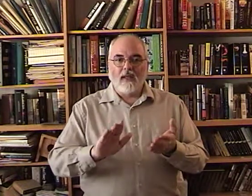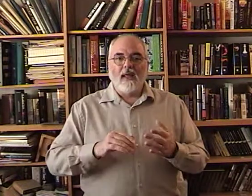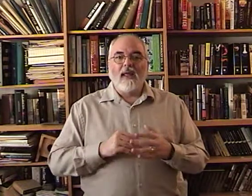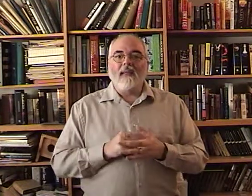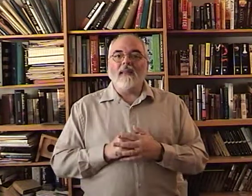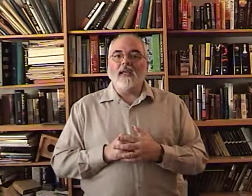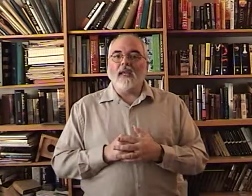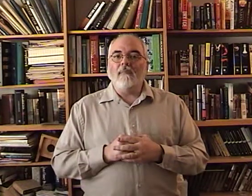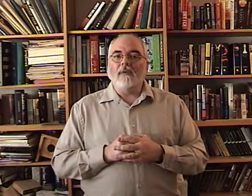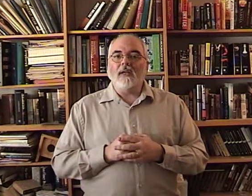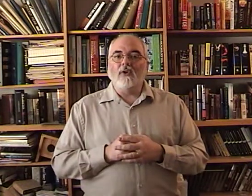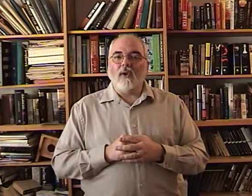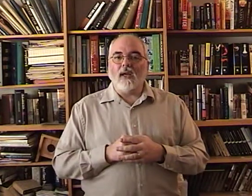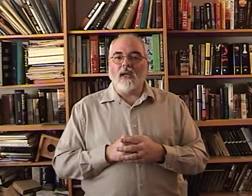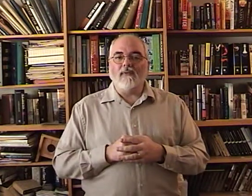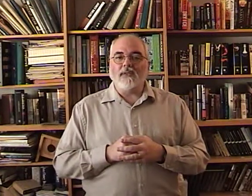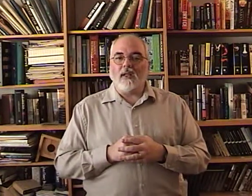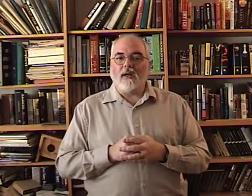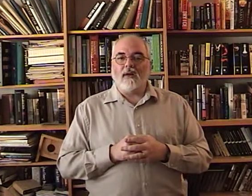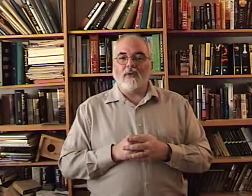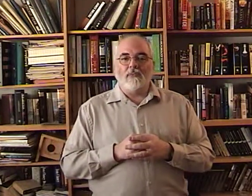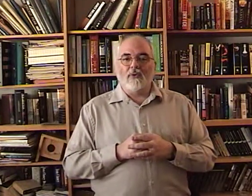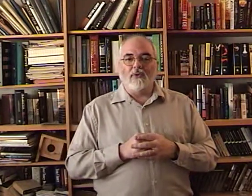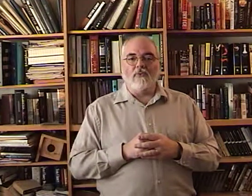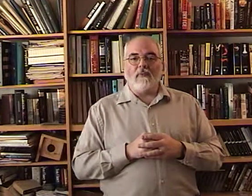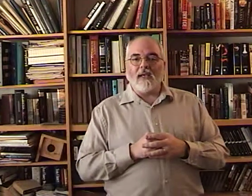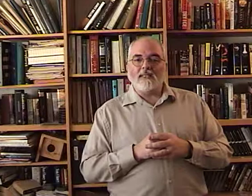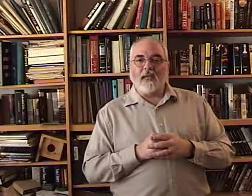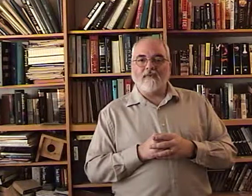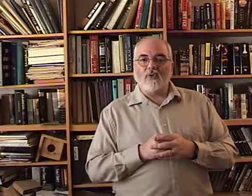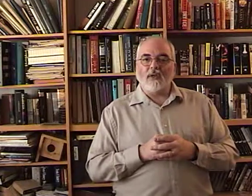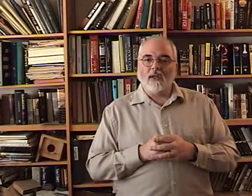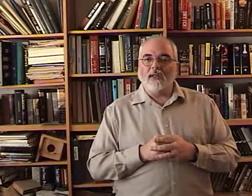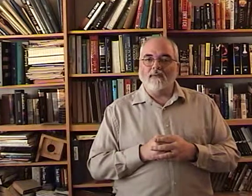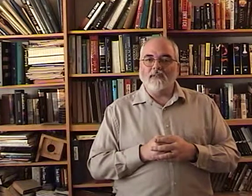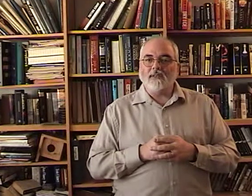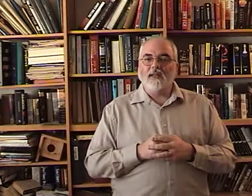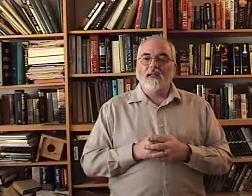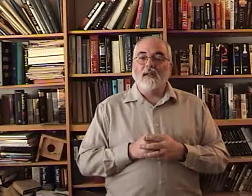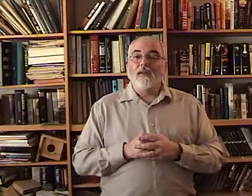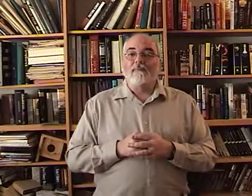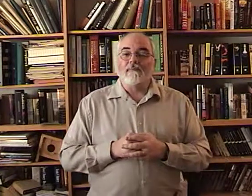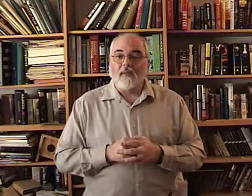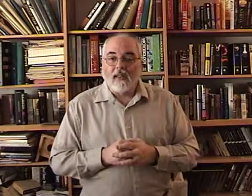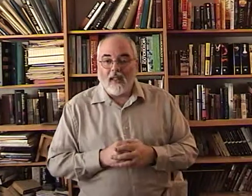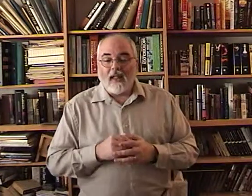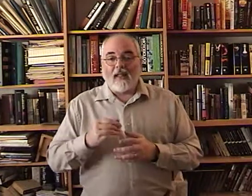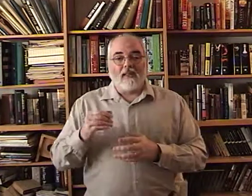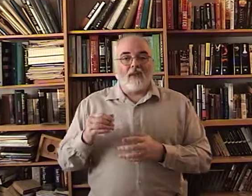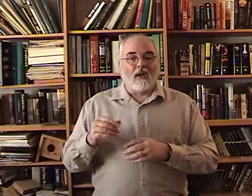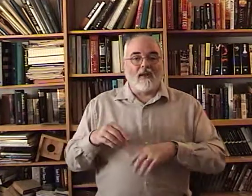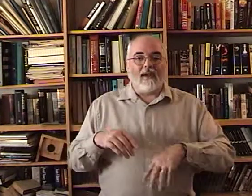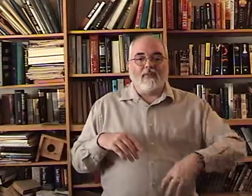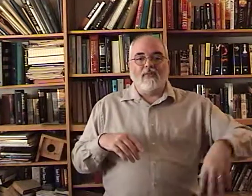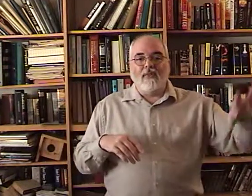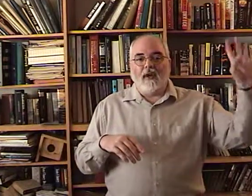The empty grave is there to prove my savior lives. Those. We're going leave out the.